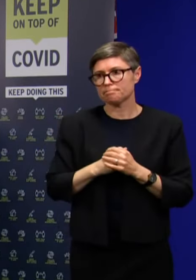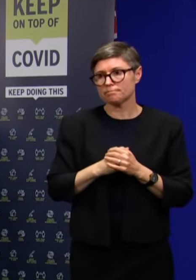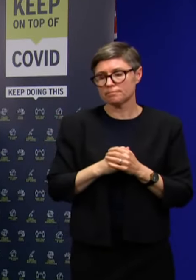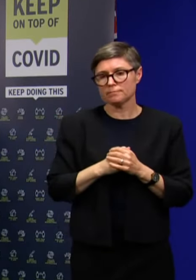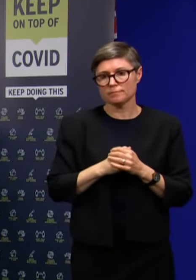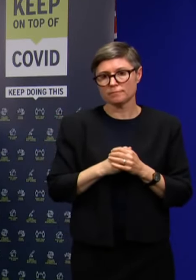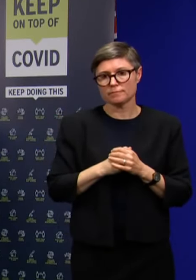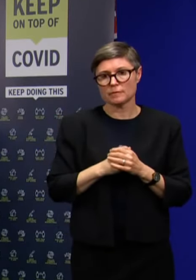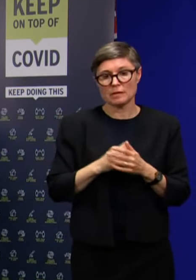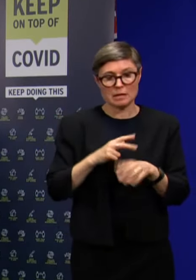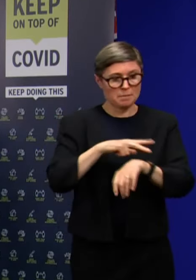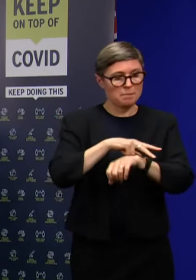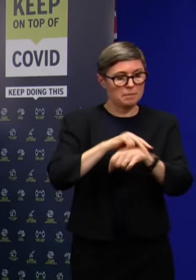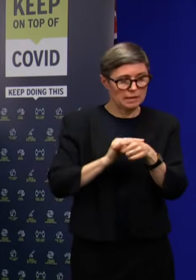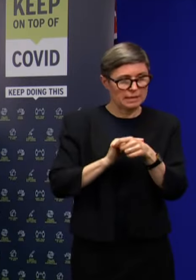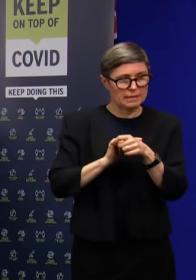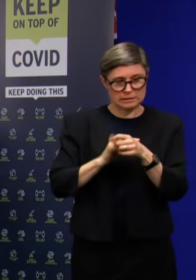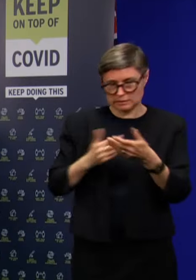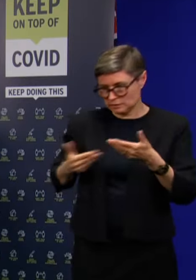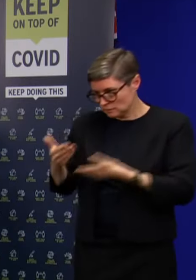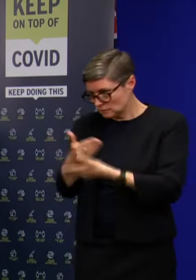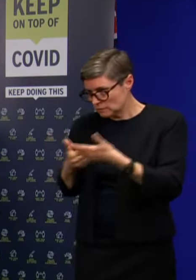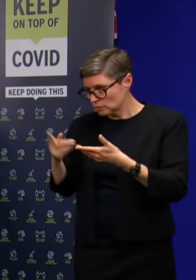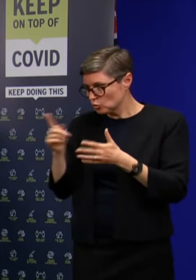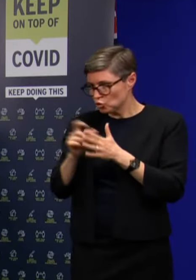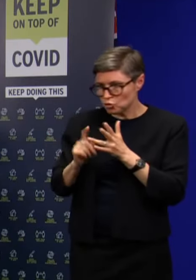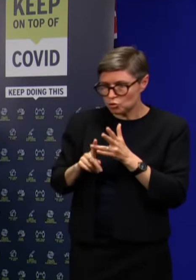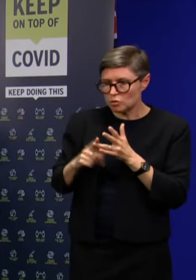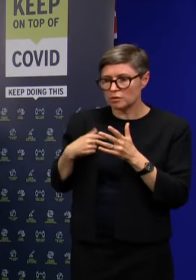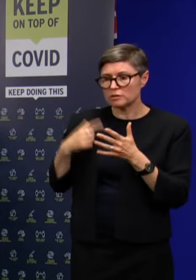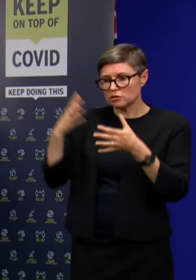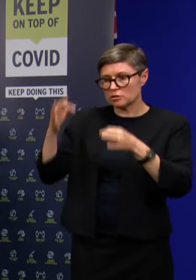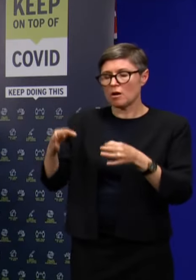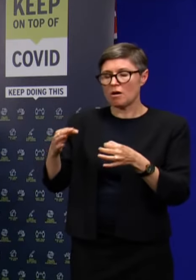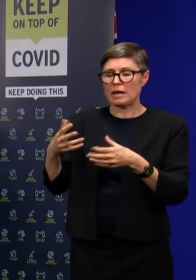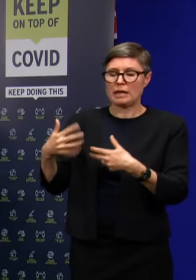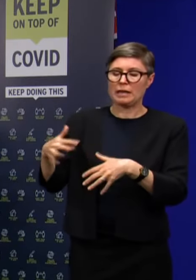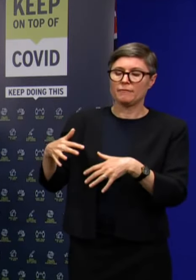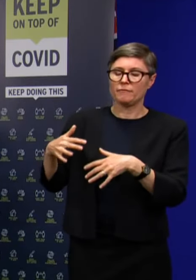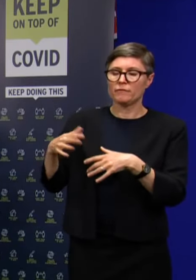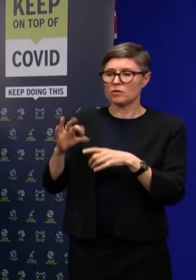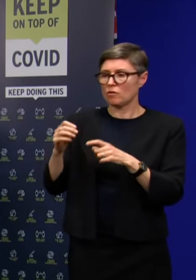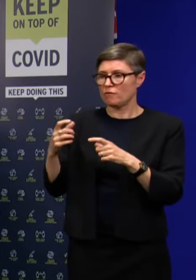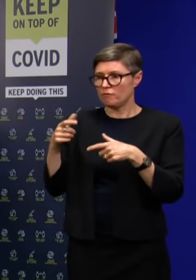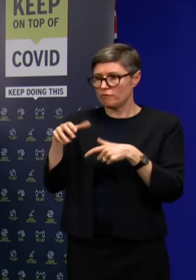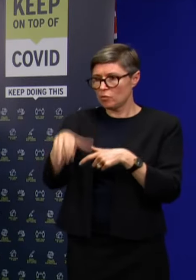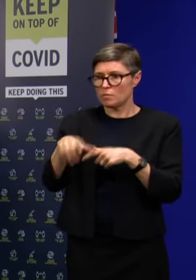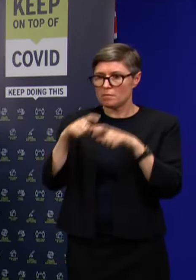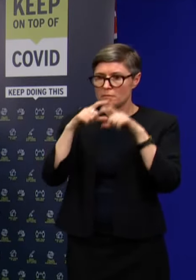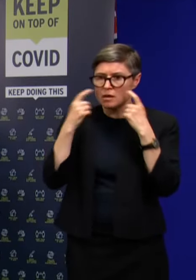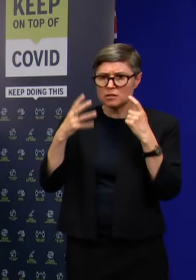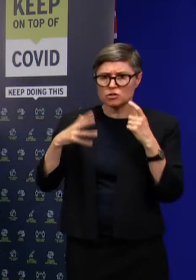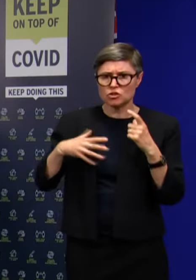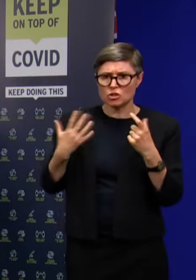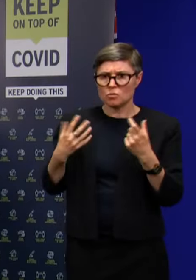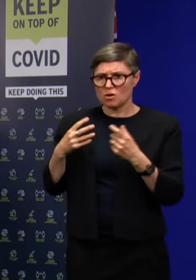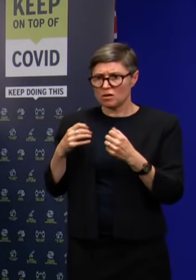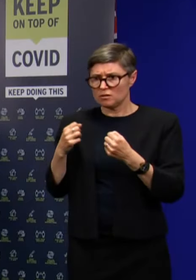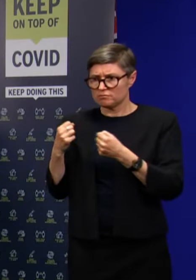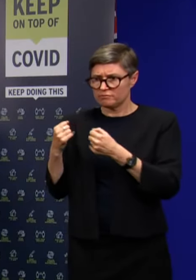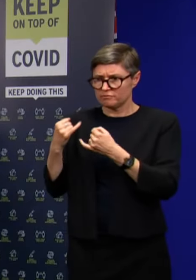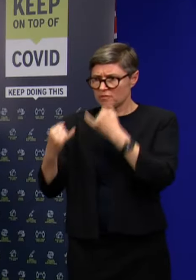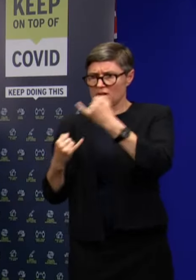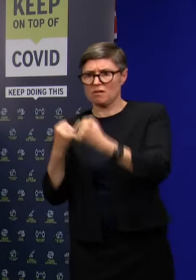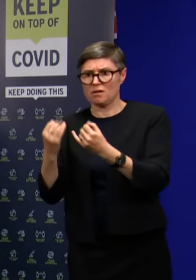obviously part of the police officers conducting the assessment. The last thing we wanted was to have a physical grappling with an